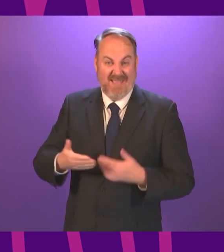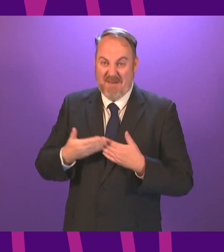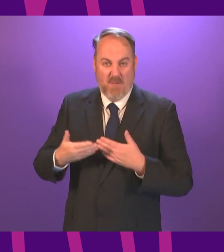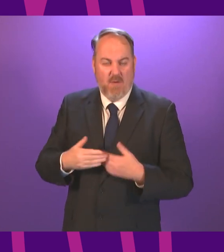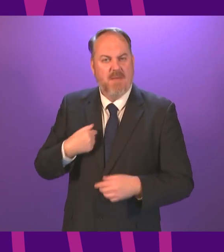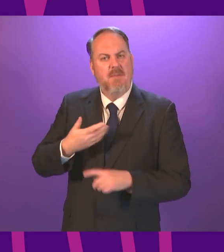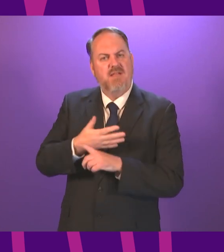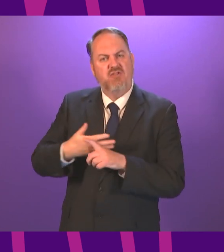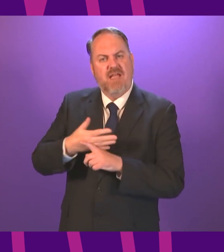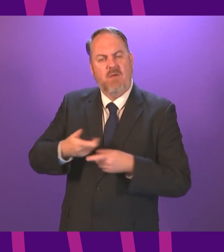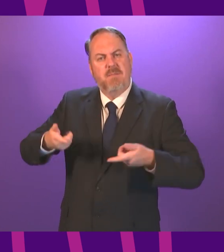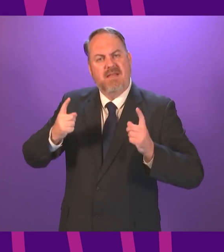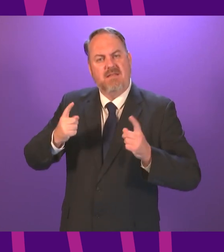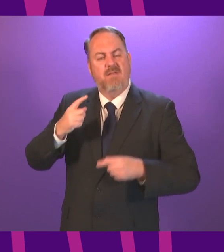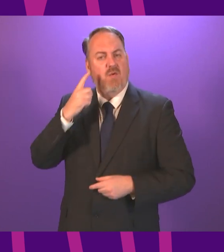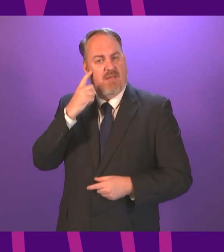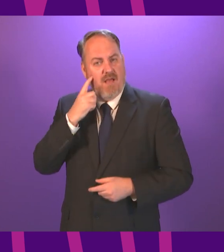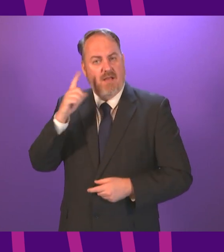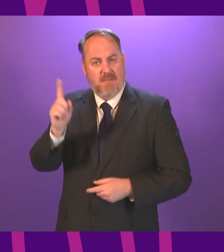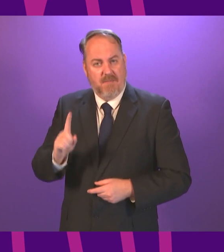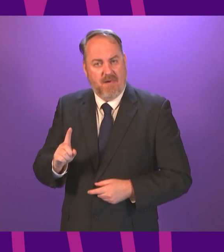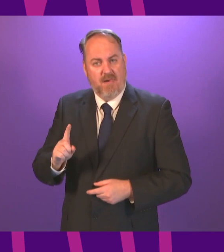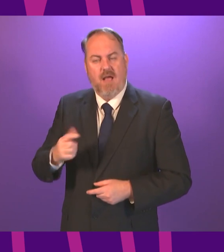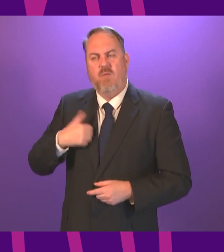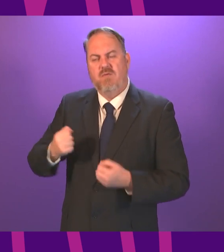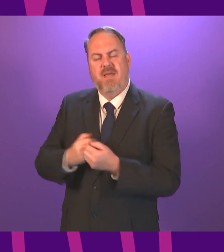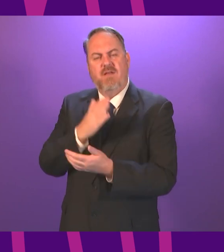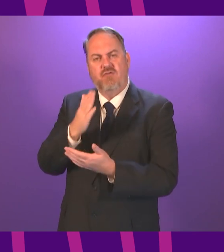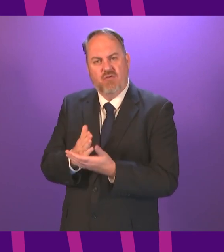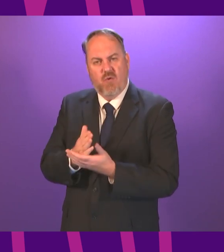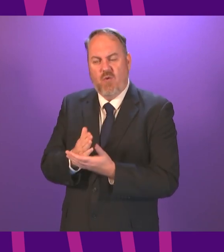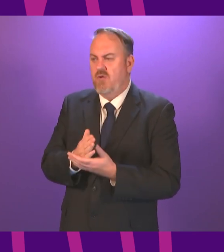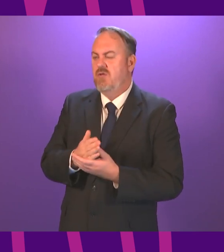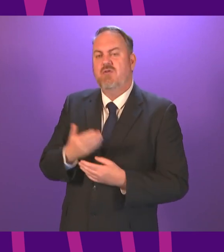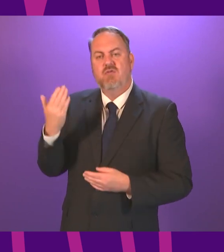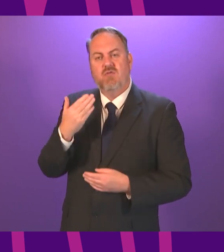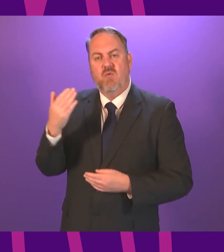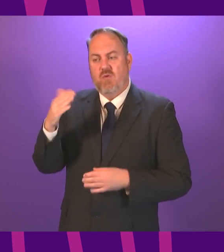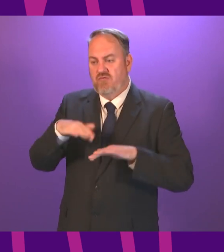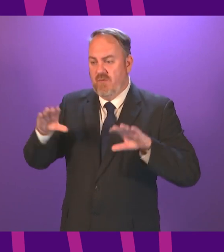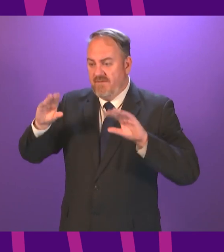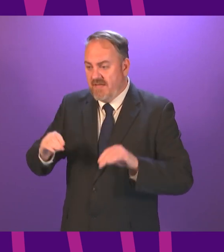for children and young people I want to ensure that no one leaves school without good job opportunities